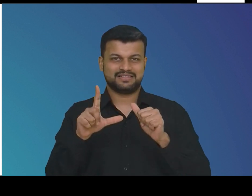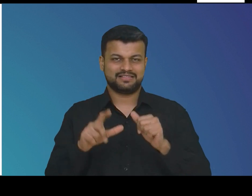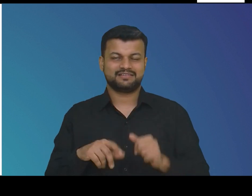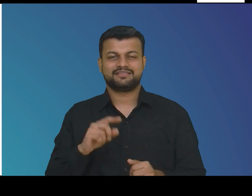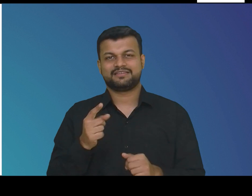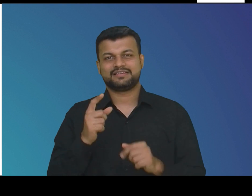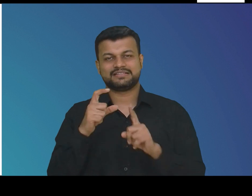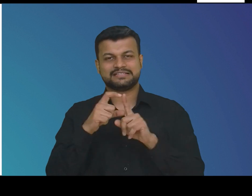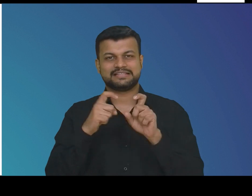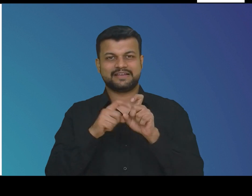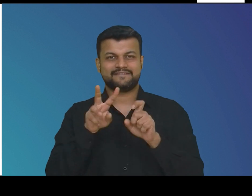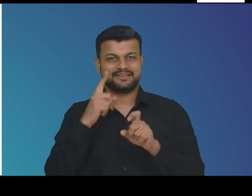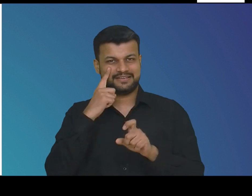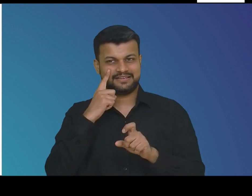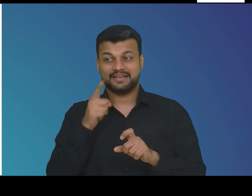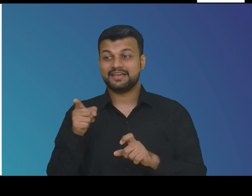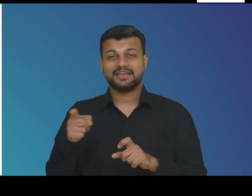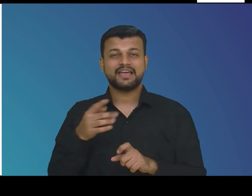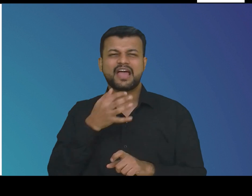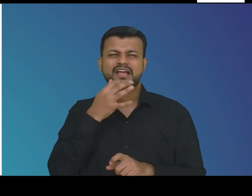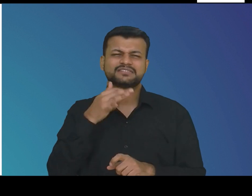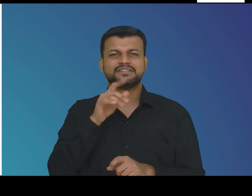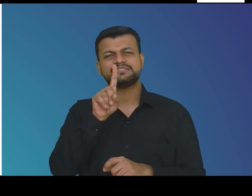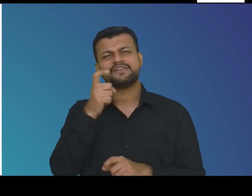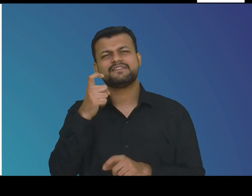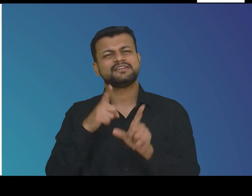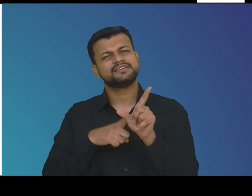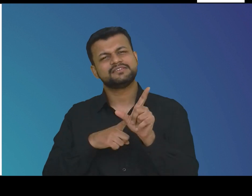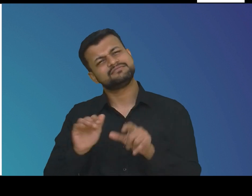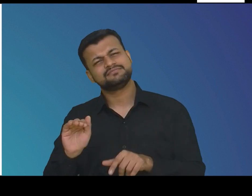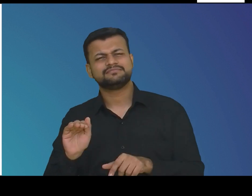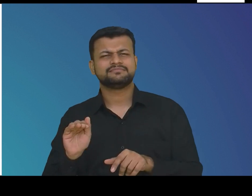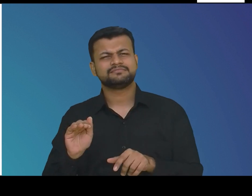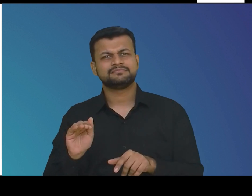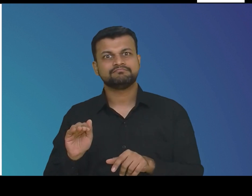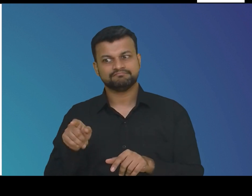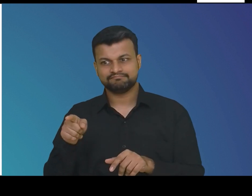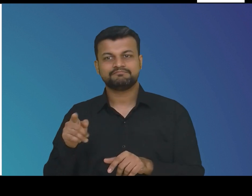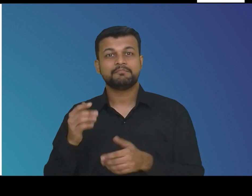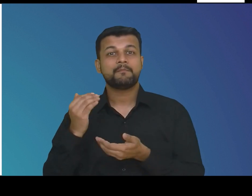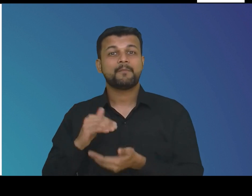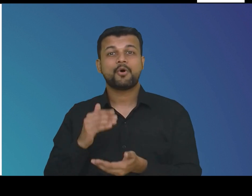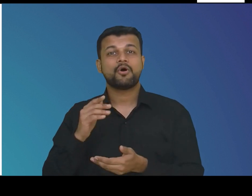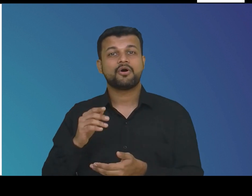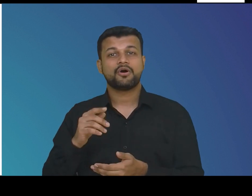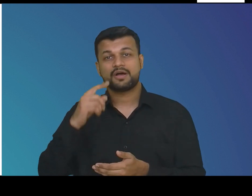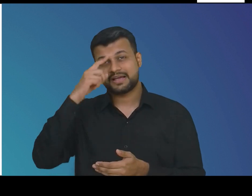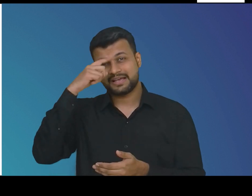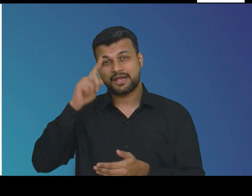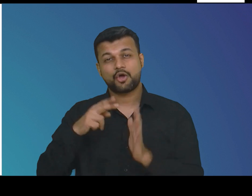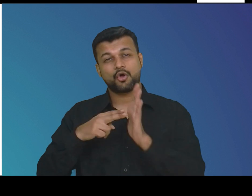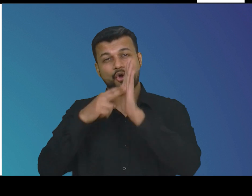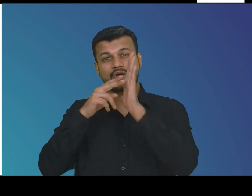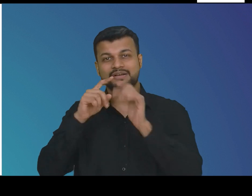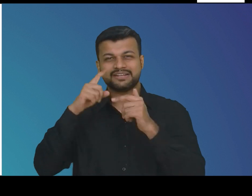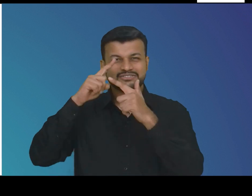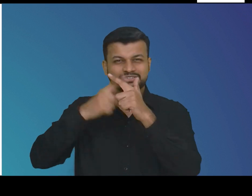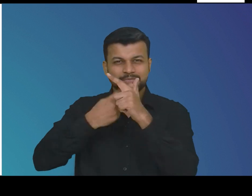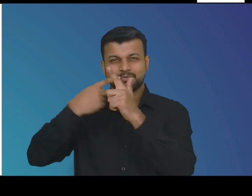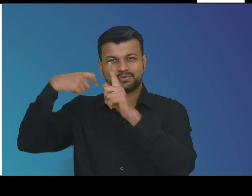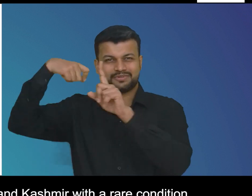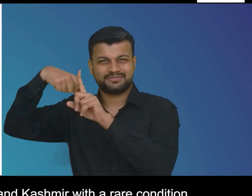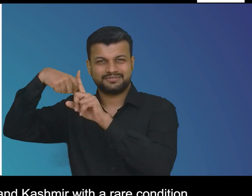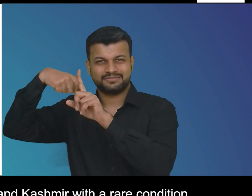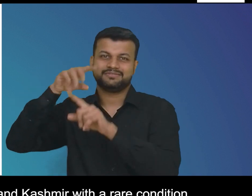a highlight of this year's competition has been sheetal devi whose tenacity in archery far exceeds her actual age of 17